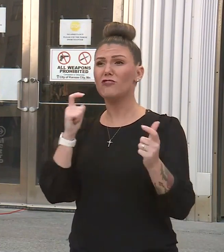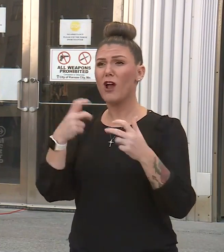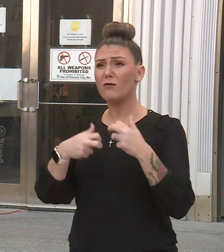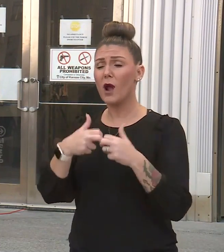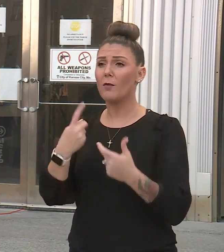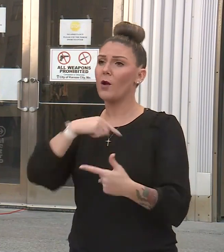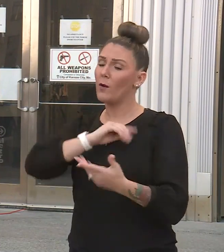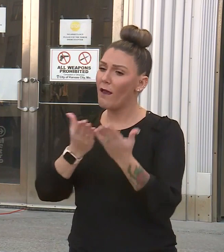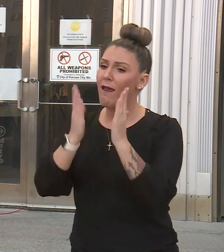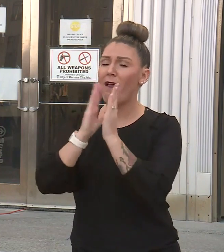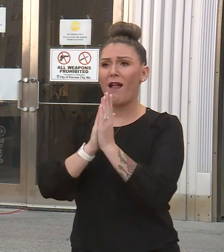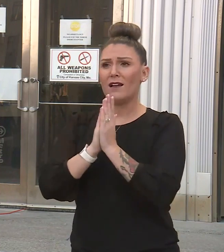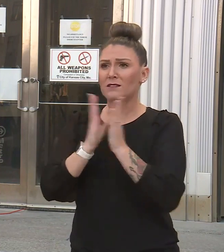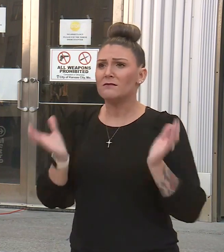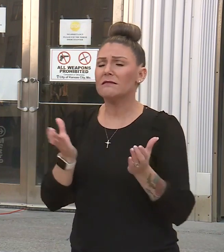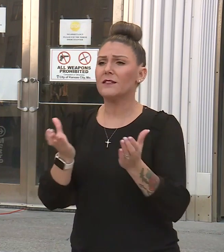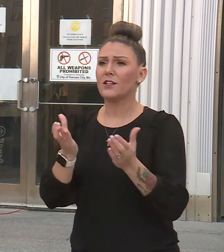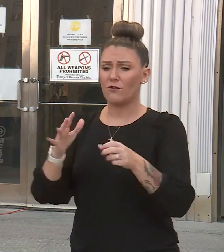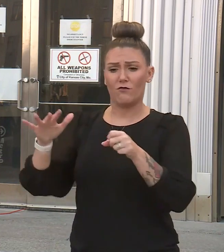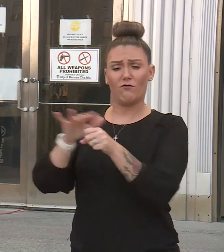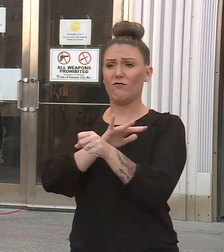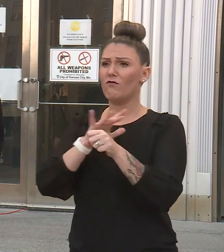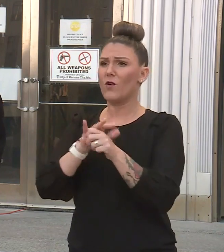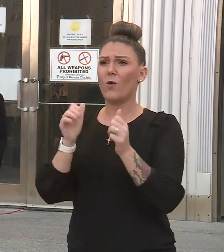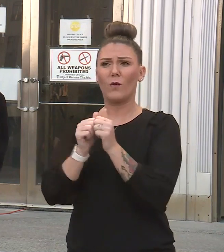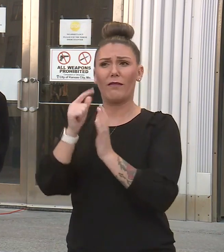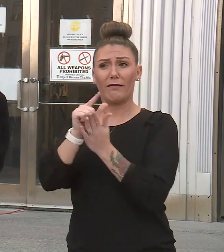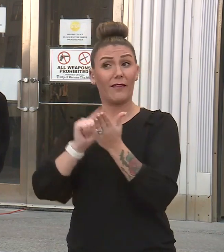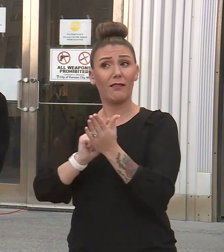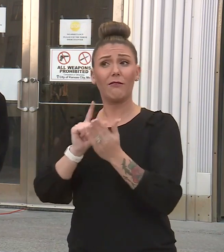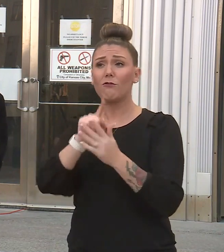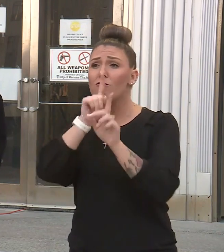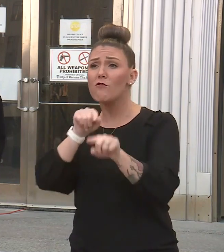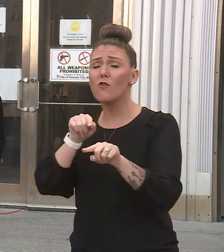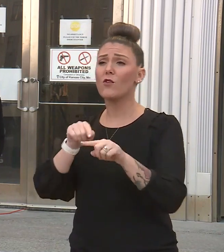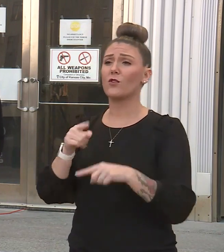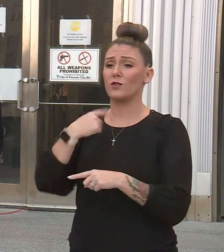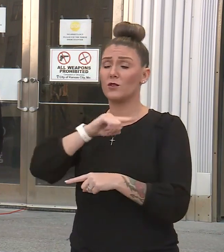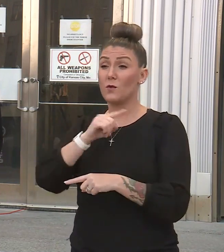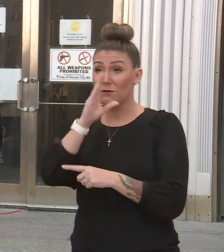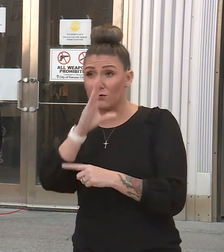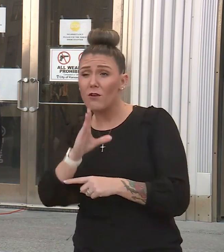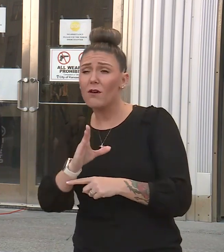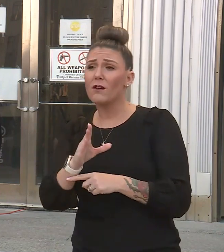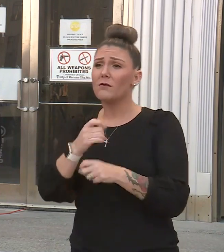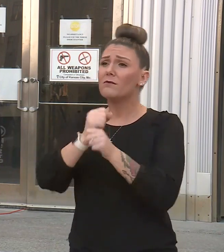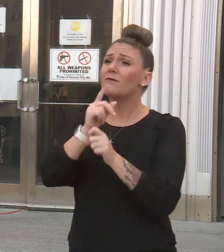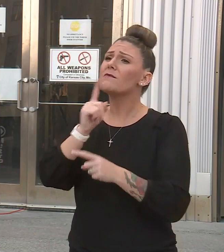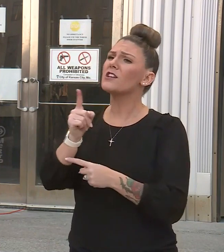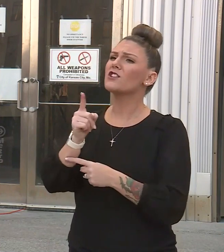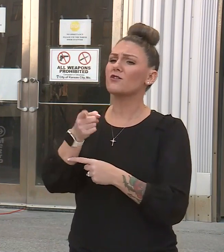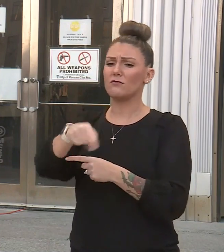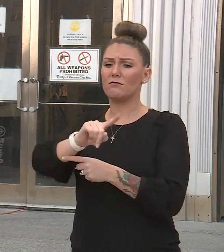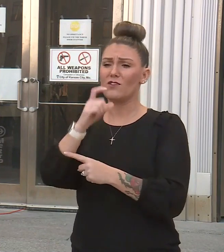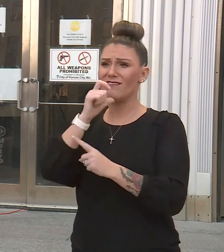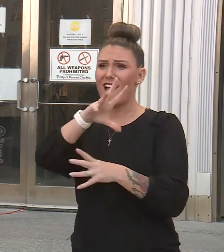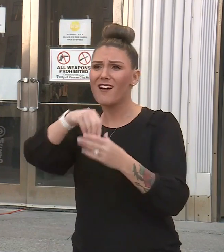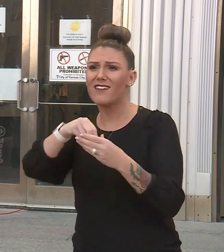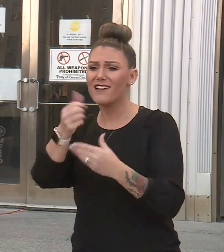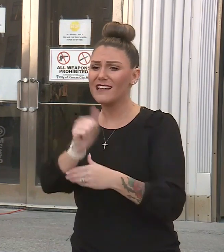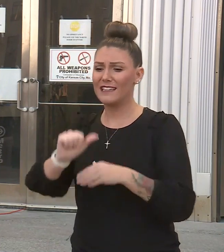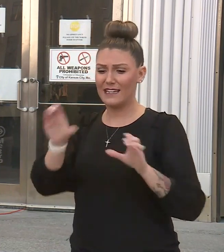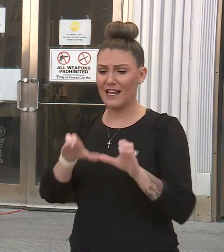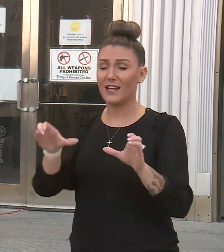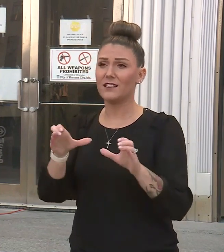ask you, we implore you, and through the full extent of our legal orders as possible, we direct you to make sure that you are not engaging in any